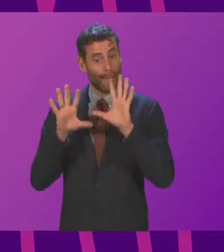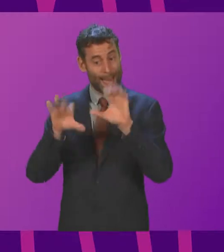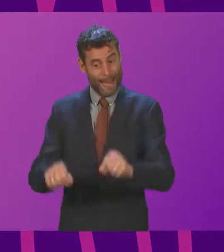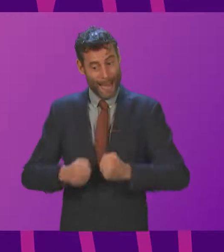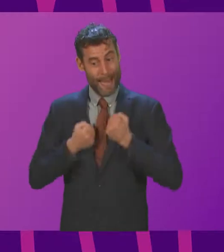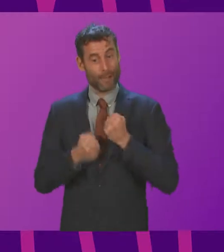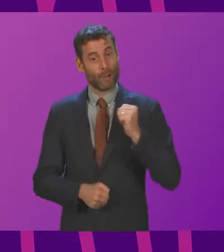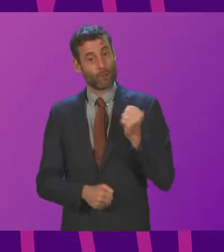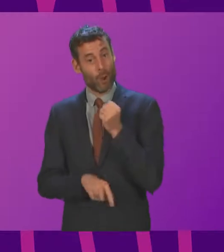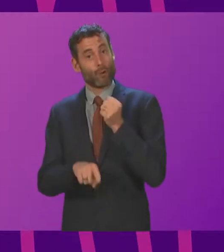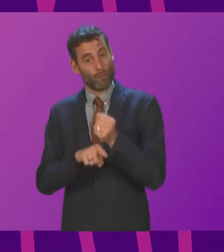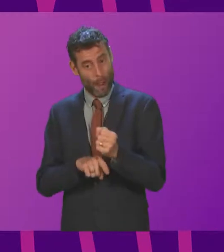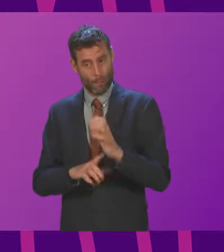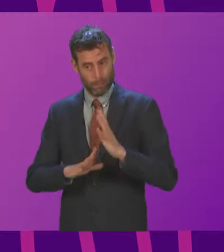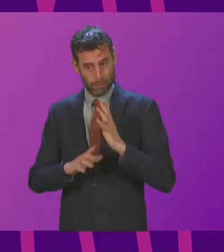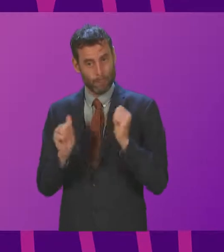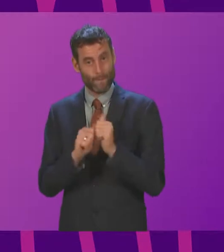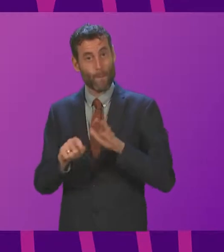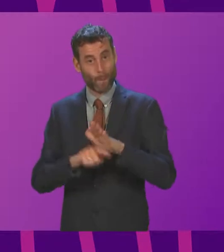railways to make them fit for the future.